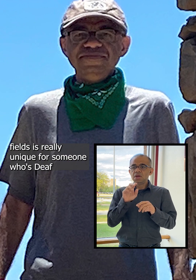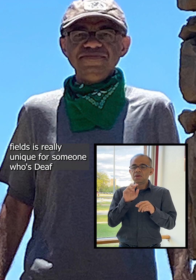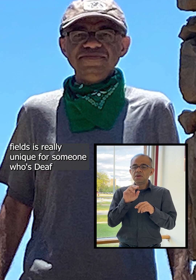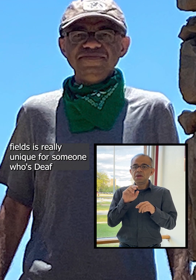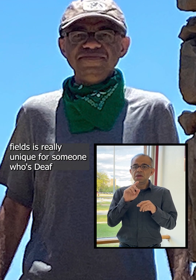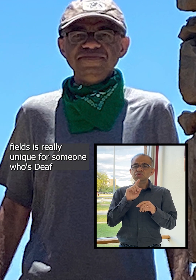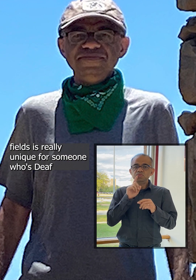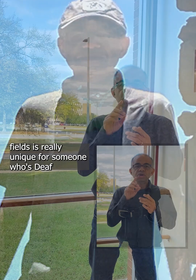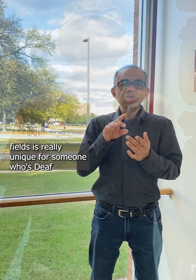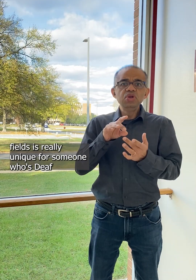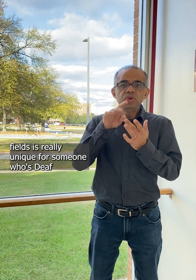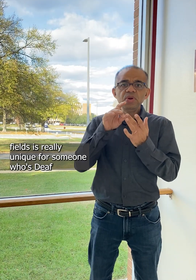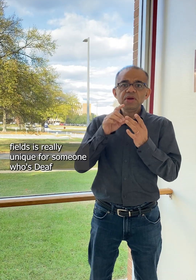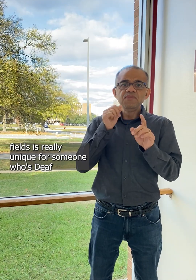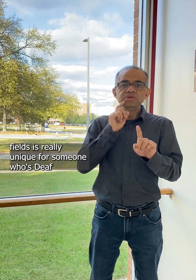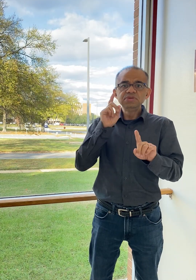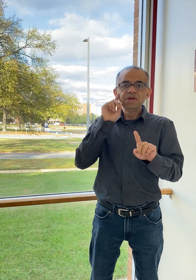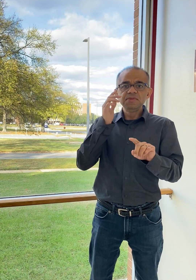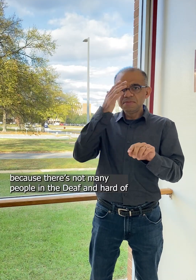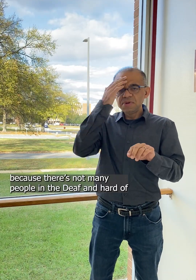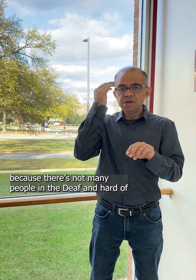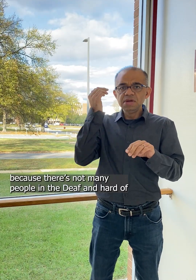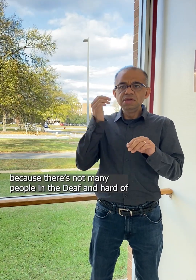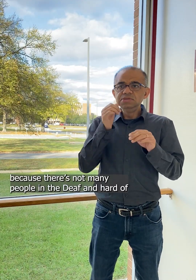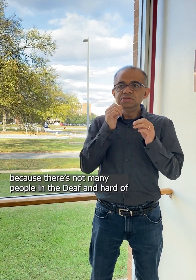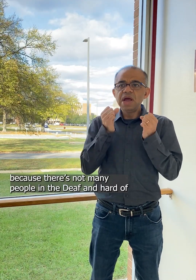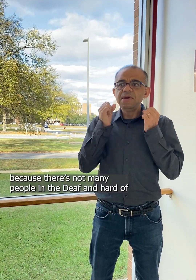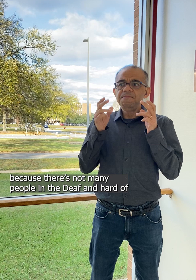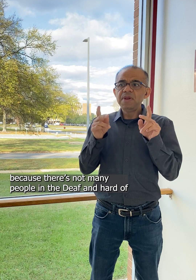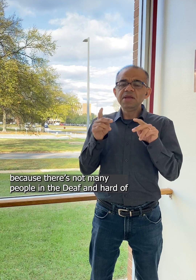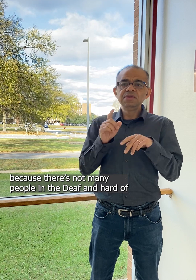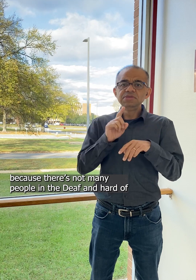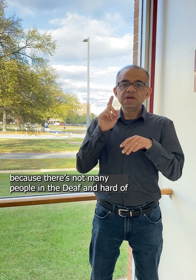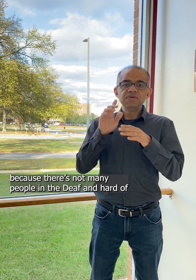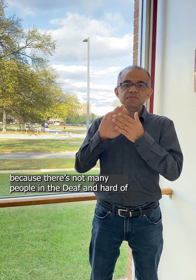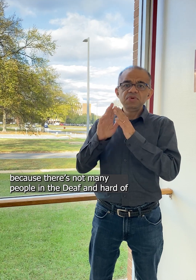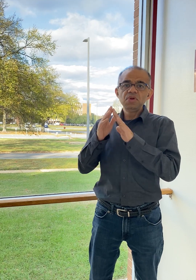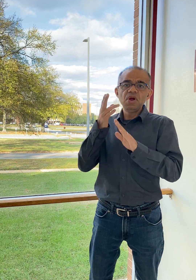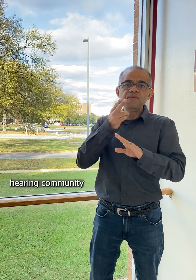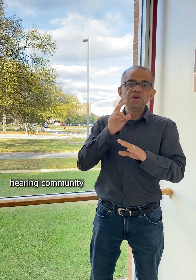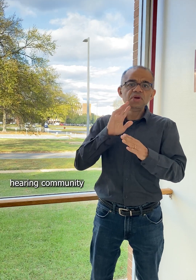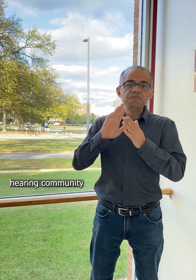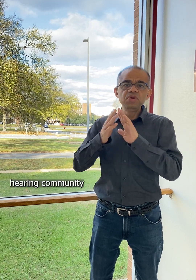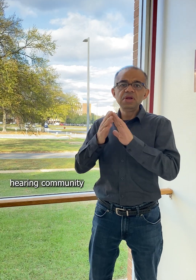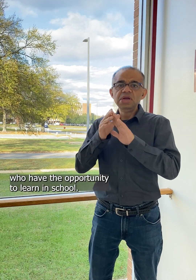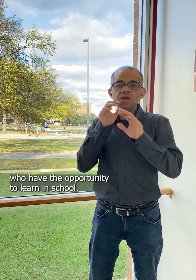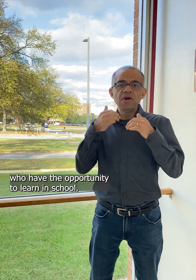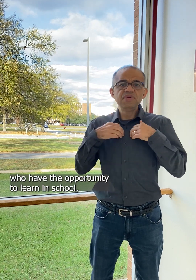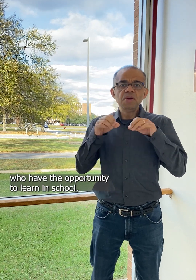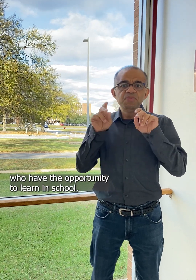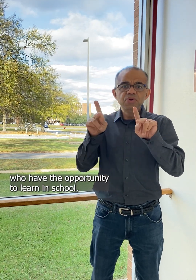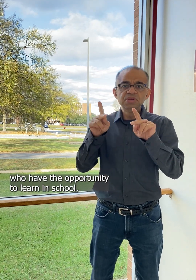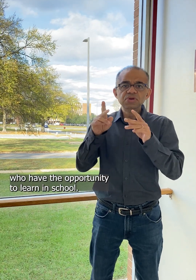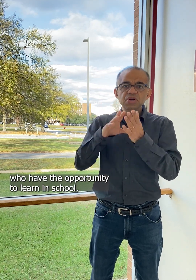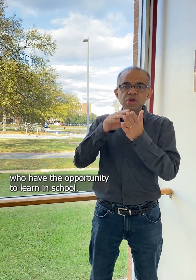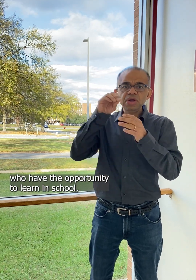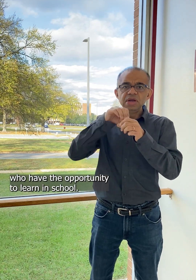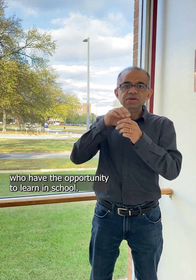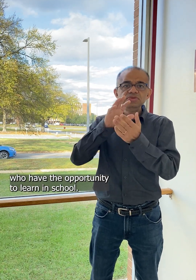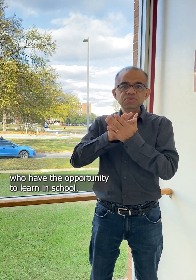really unique for someone who's deaf because there is not many people in the deaf and hard of hearing community who have the opportunity to learn in